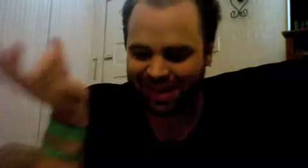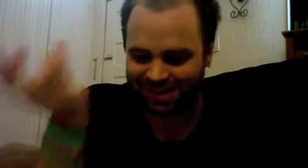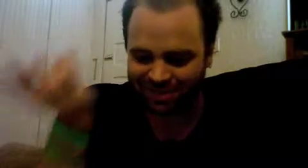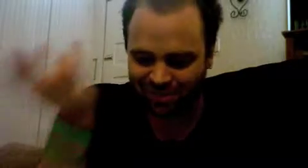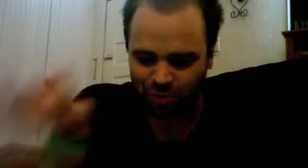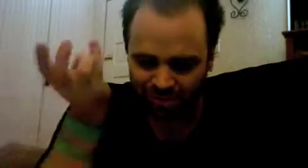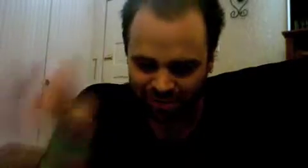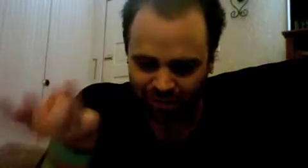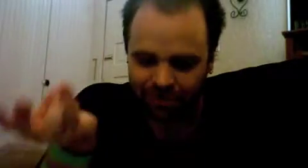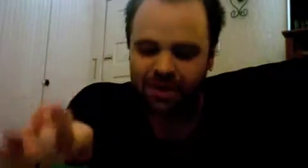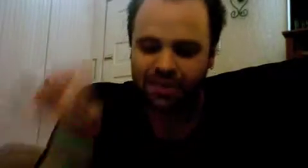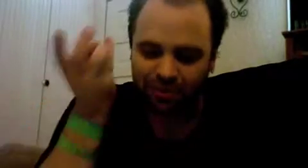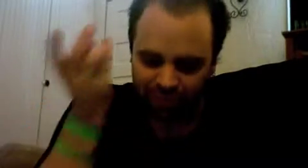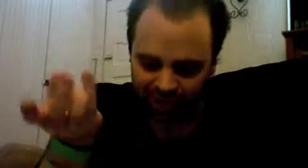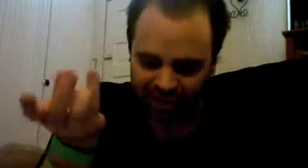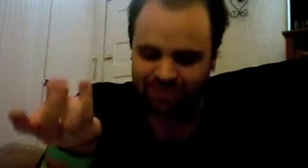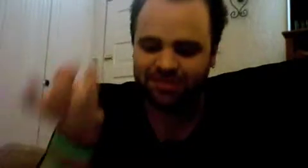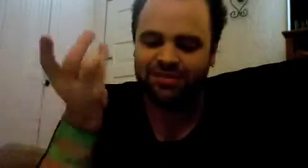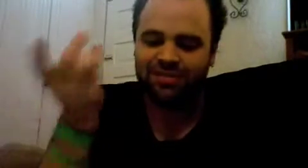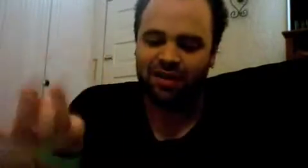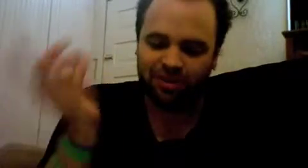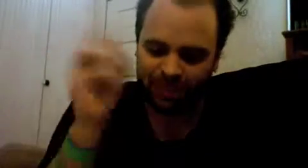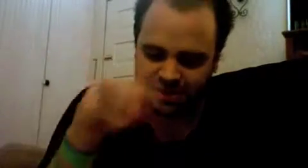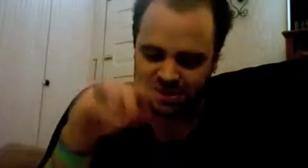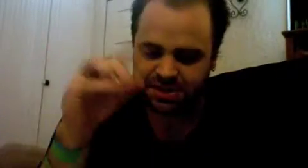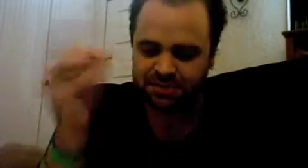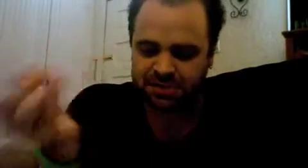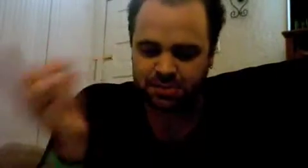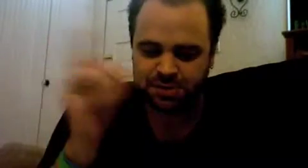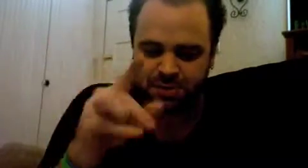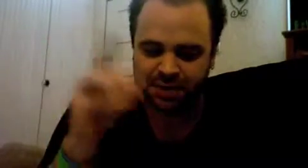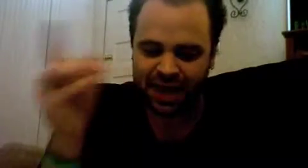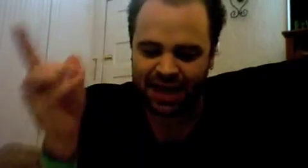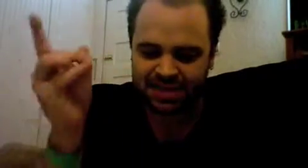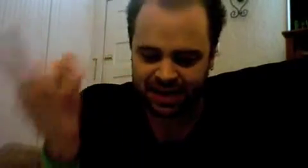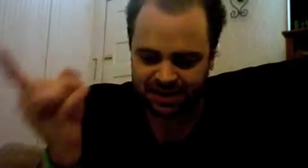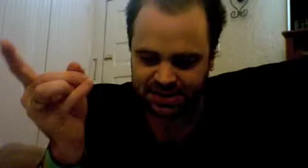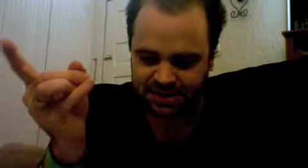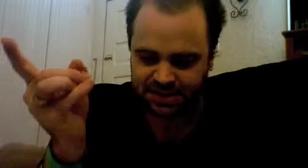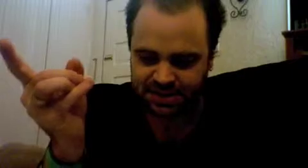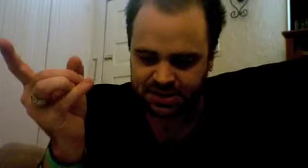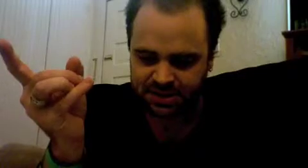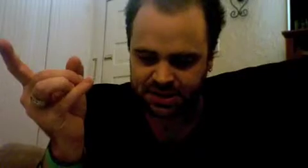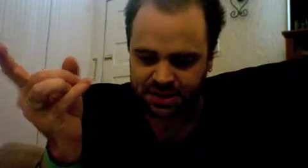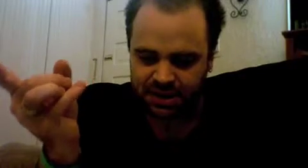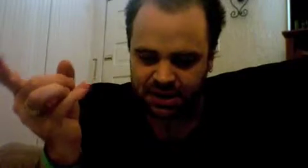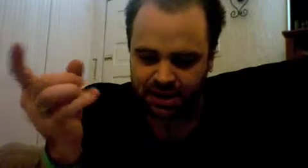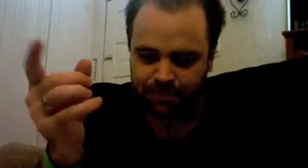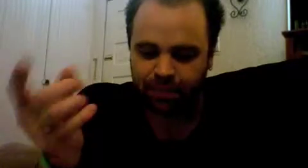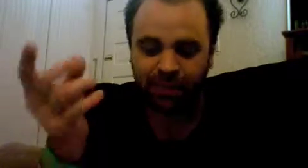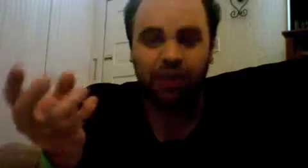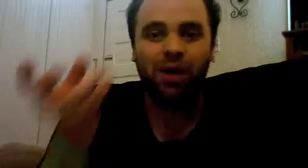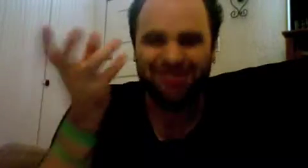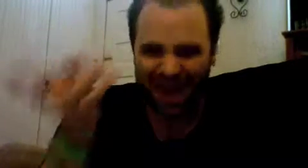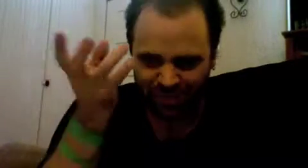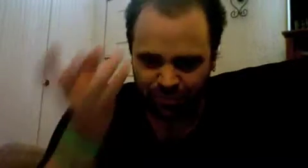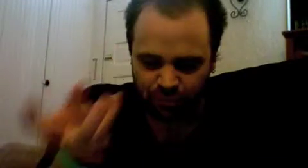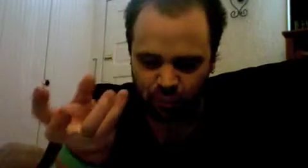the essence to itself the divine essence is not to be conceived and expressed merely as essence but likewise as form